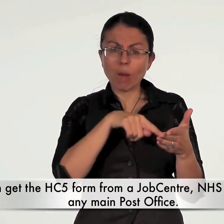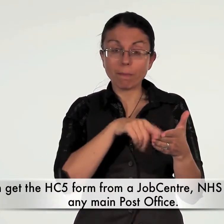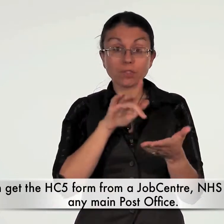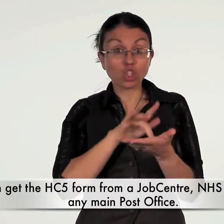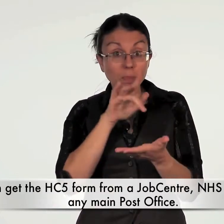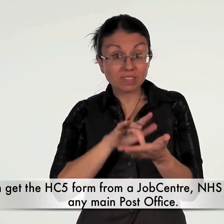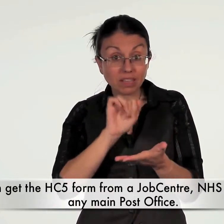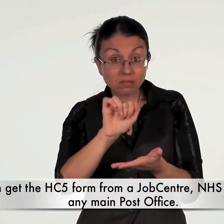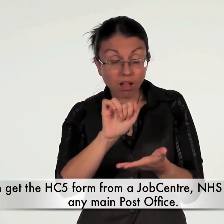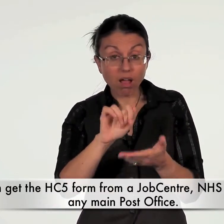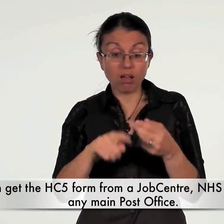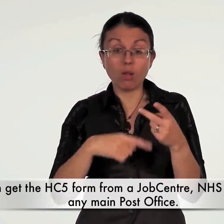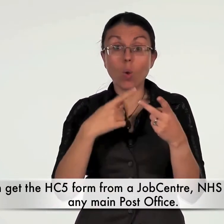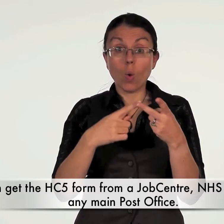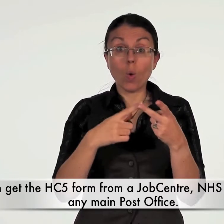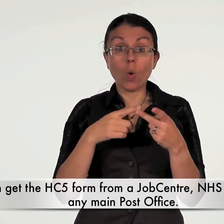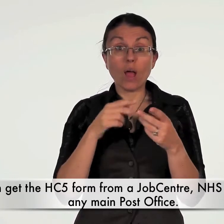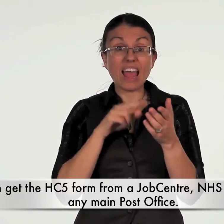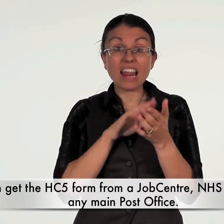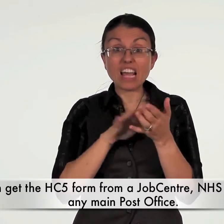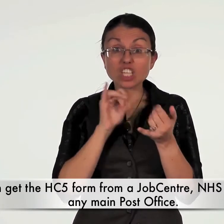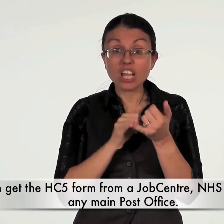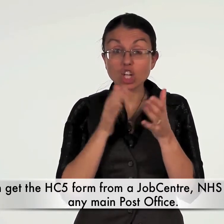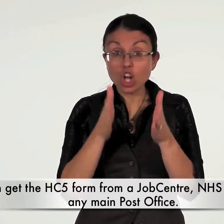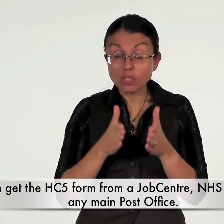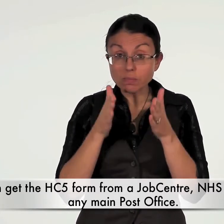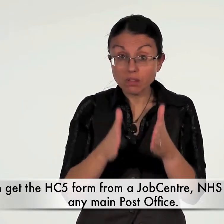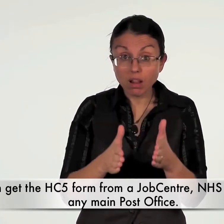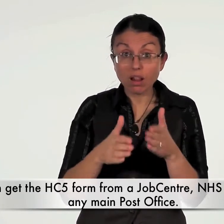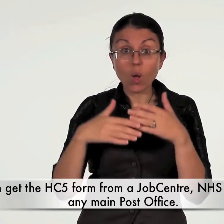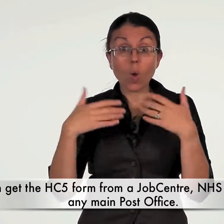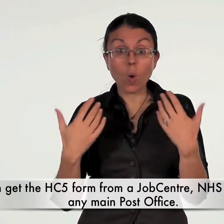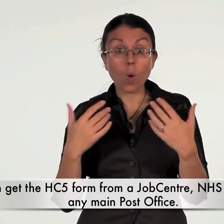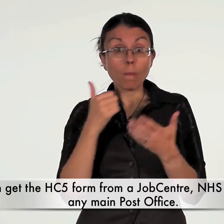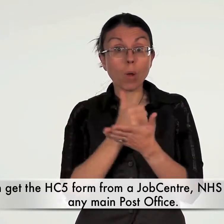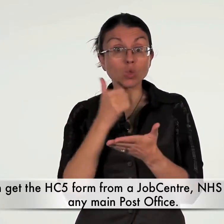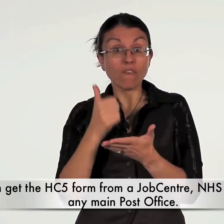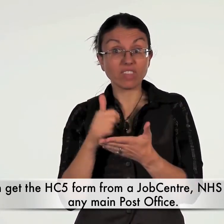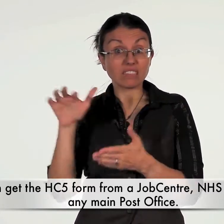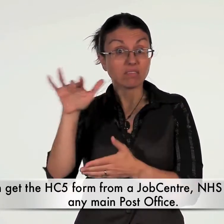HC5 form from a job centre NHS hospital or any main post office